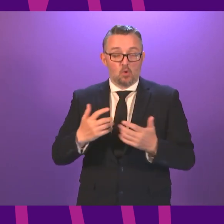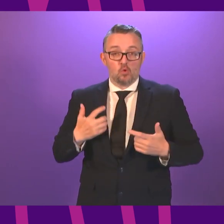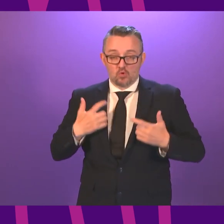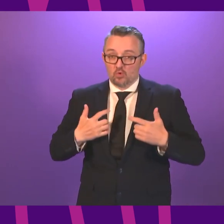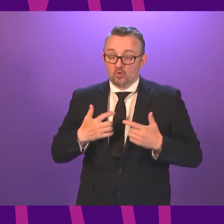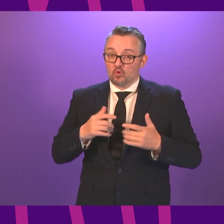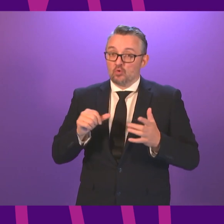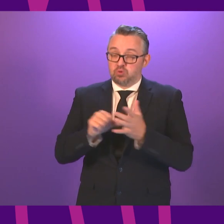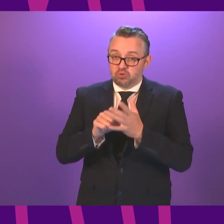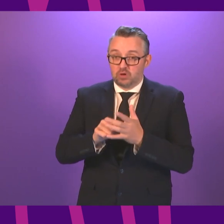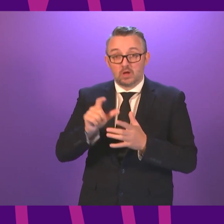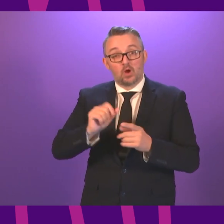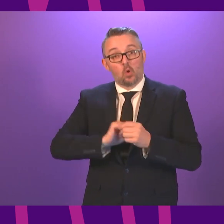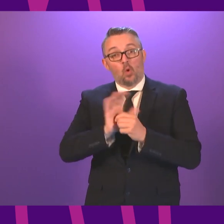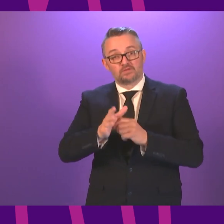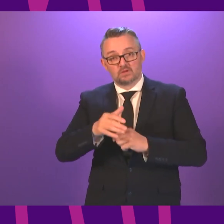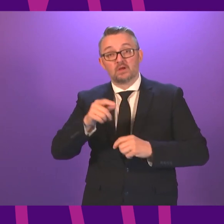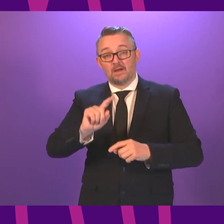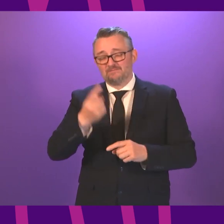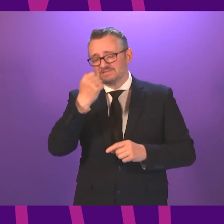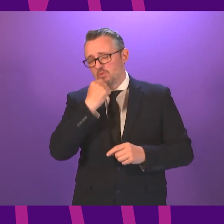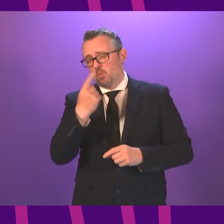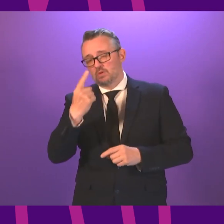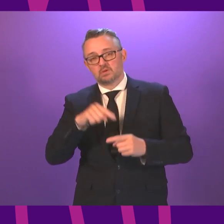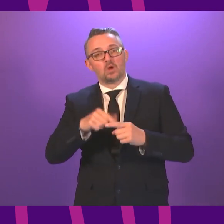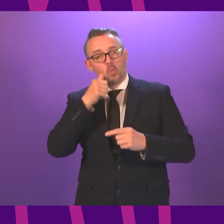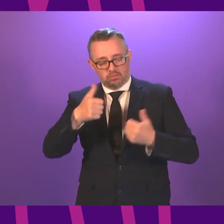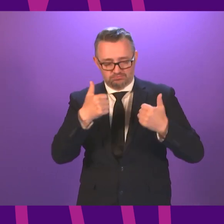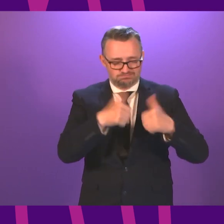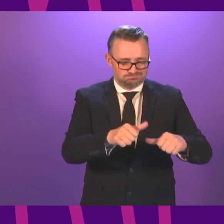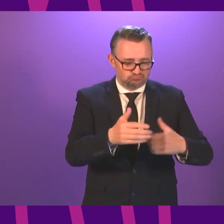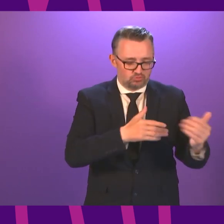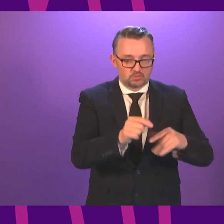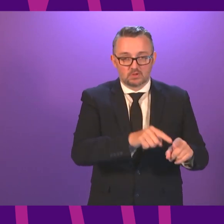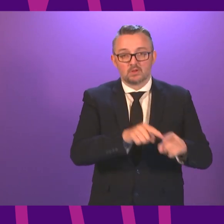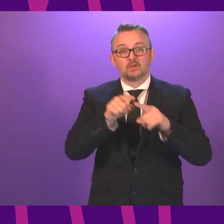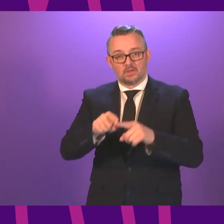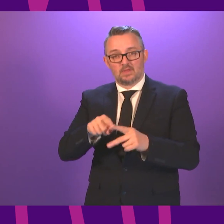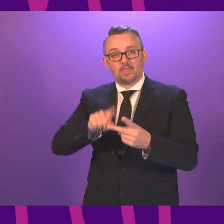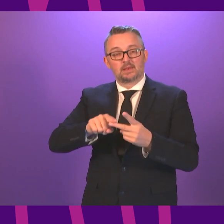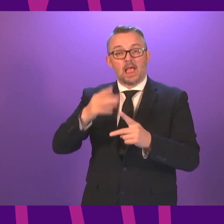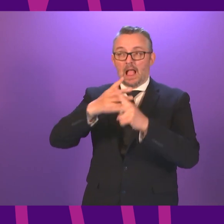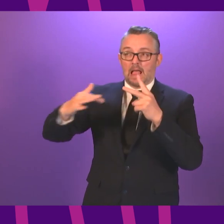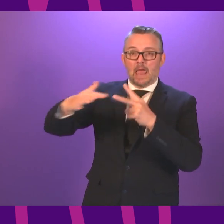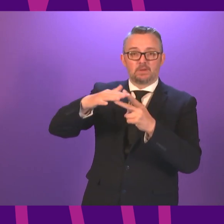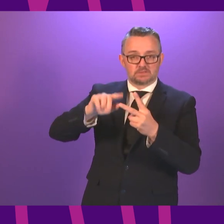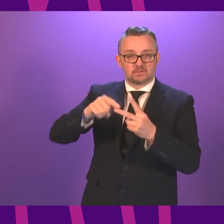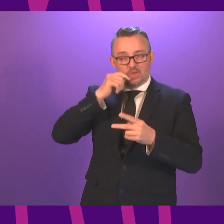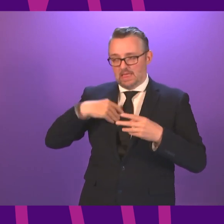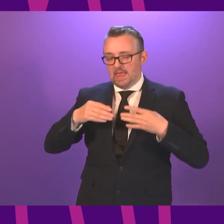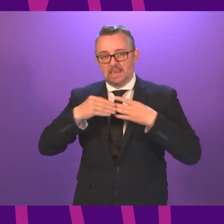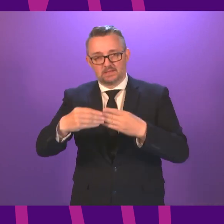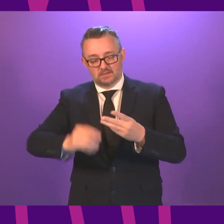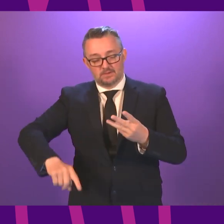We will tackle the Covid crisis as our immediate priority. We will lead by example in addressing the climate crisis. We will